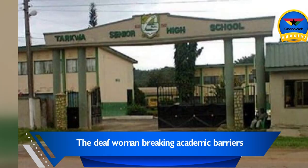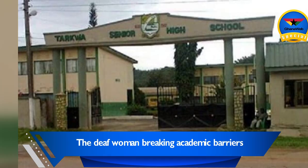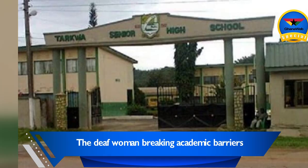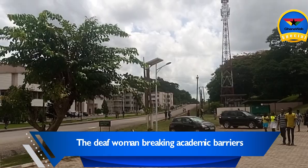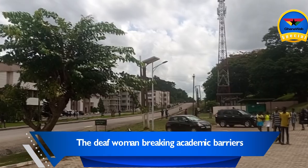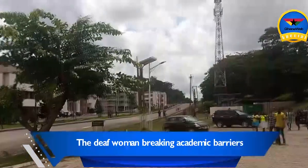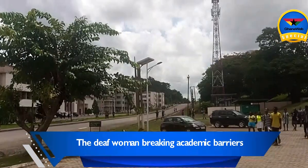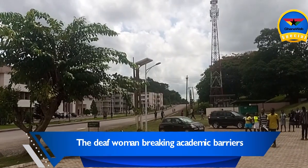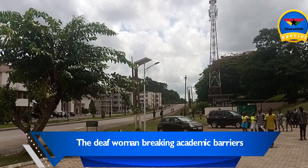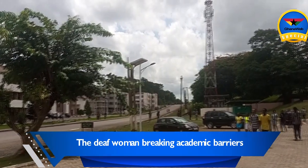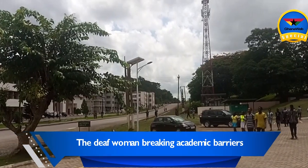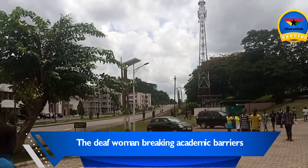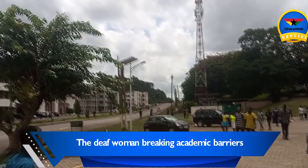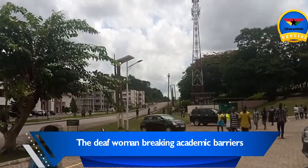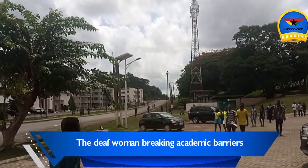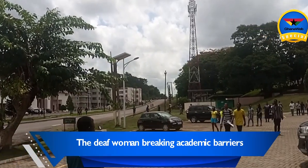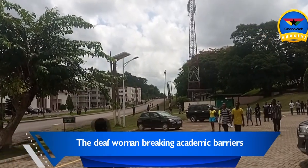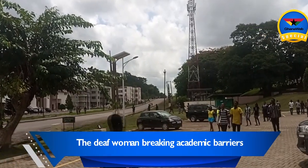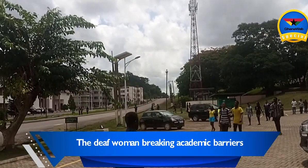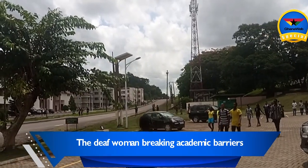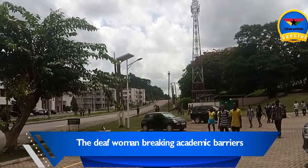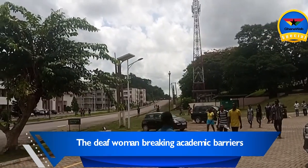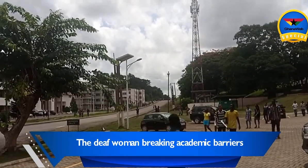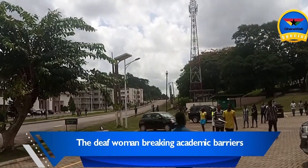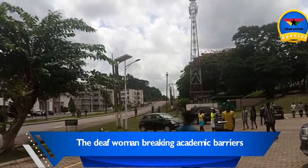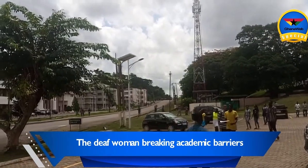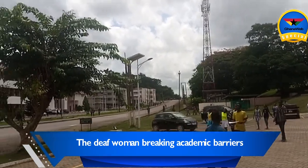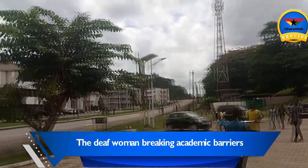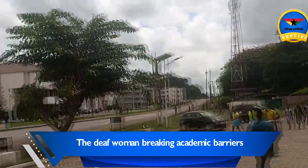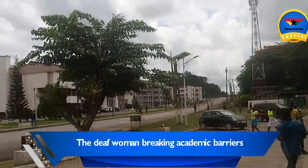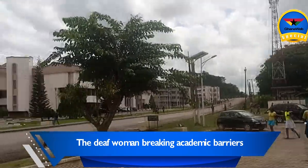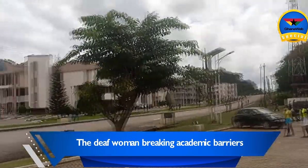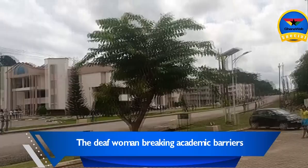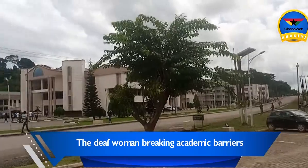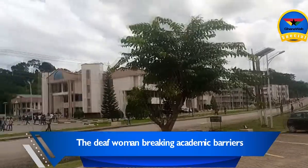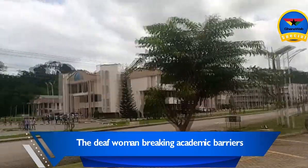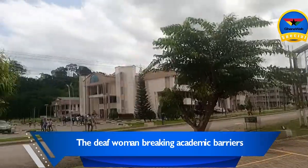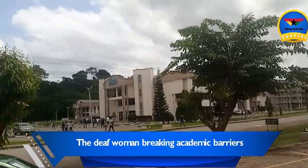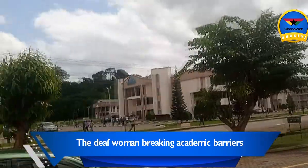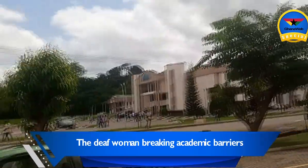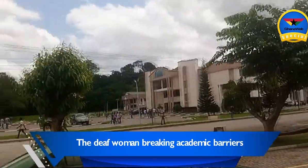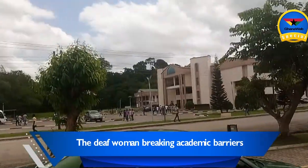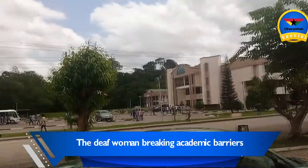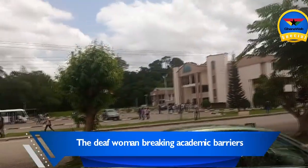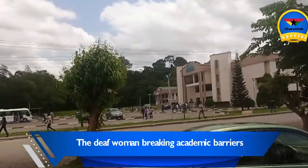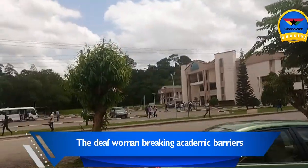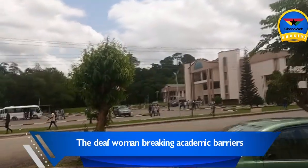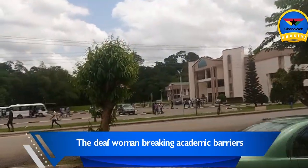learned on her own. One of her challenges was taking down notes anytime the teachers decided to